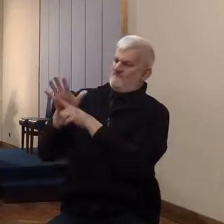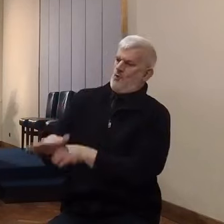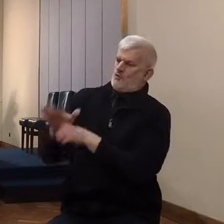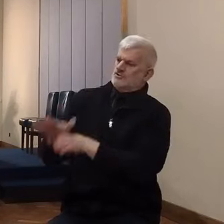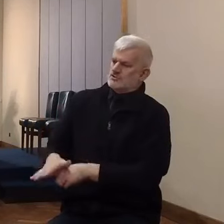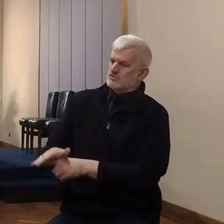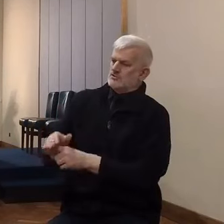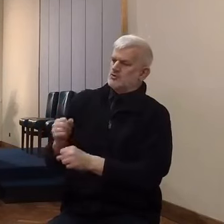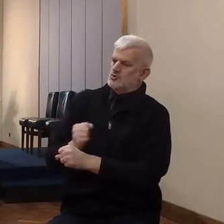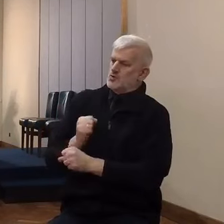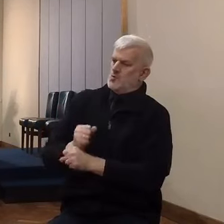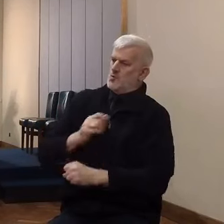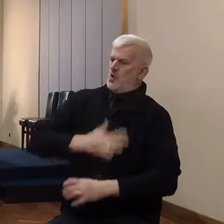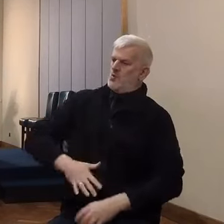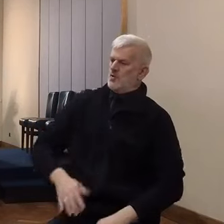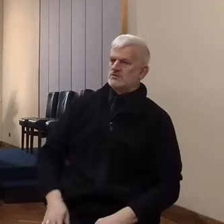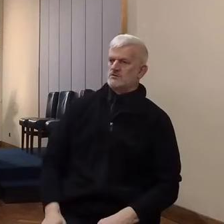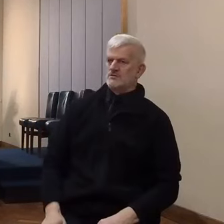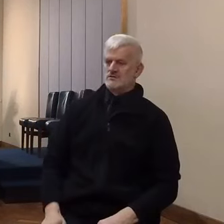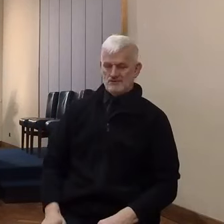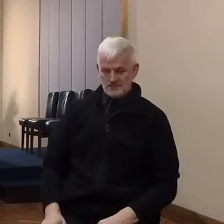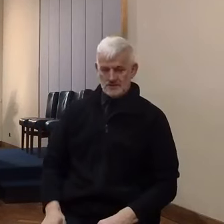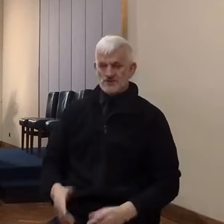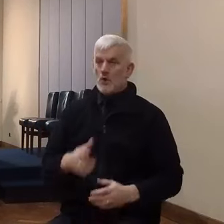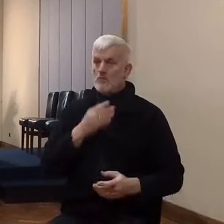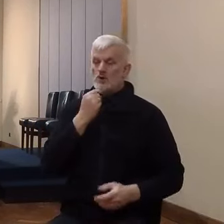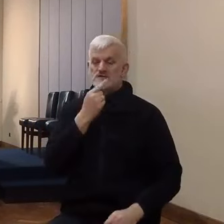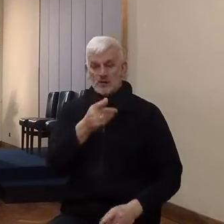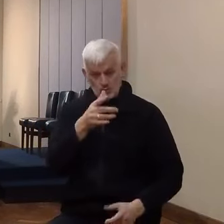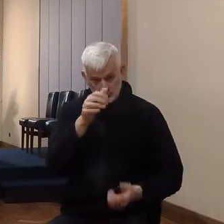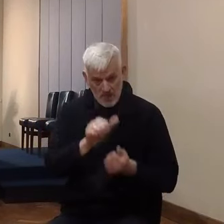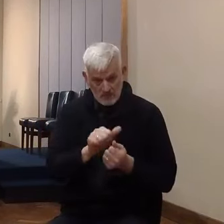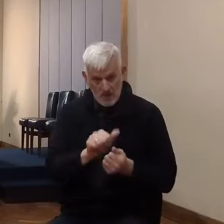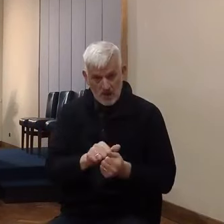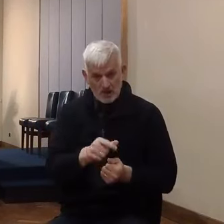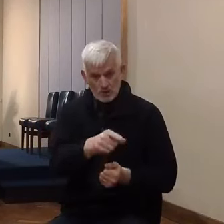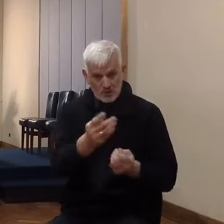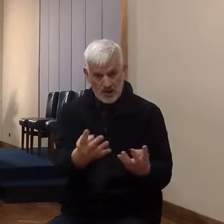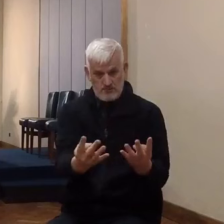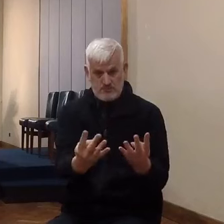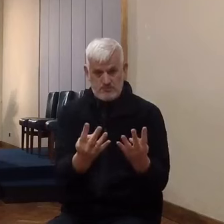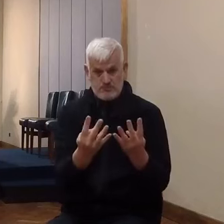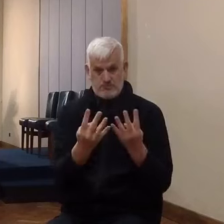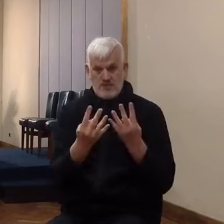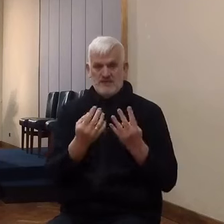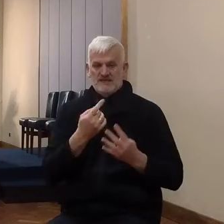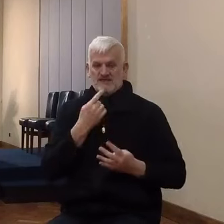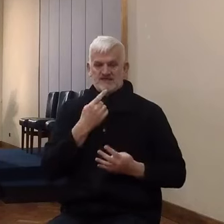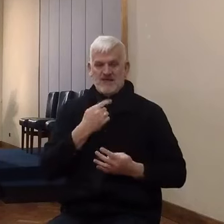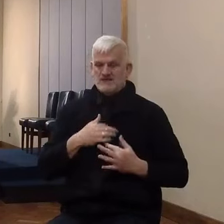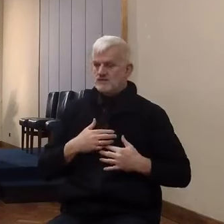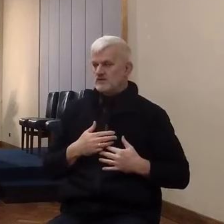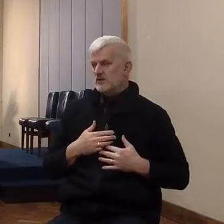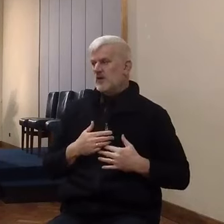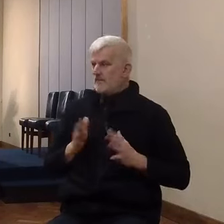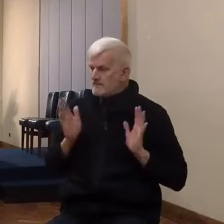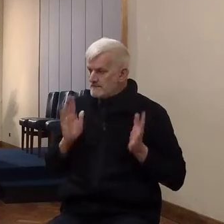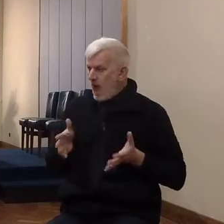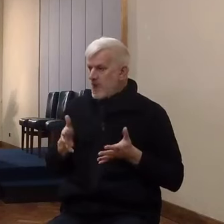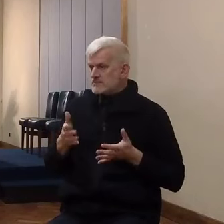of you, and said, We will send men before us, and they shall search us out the land, and